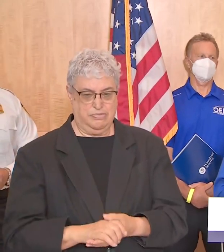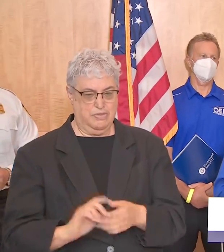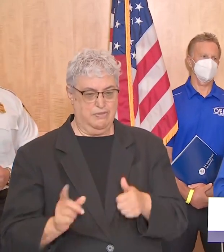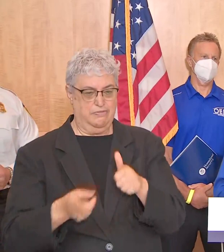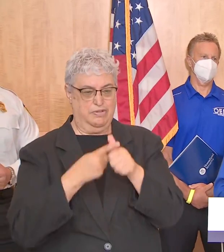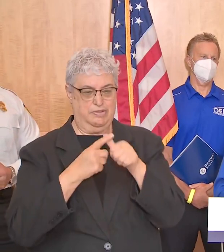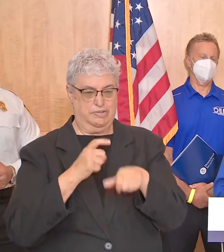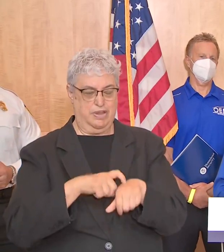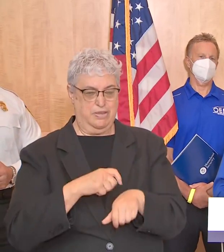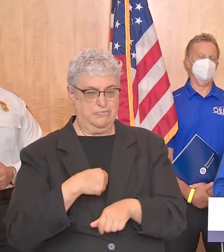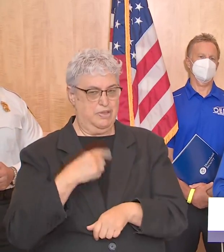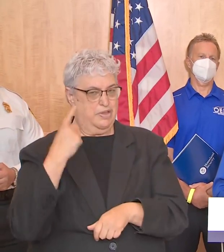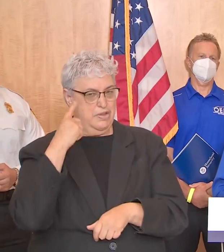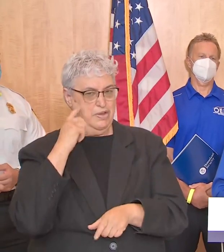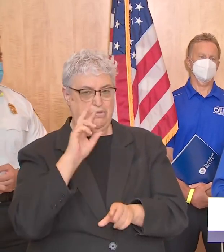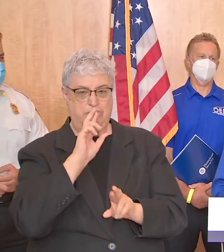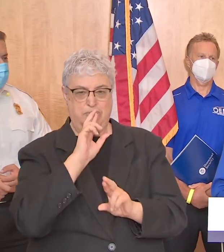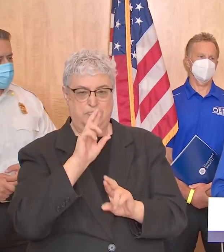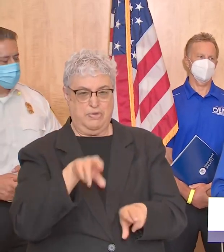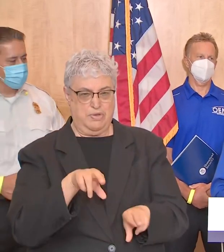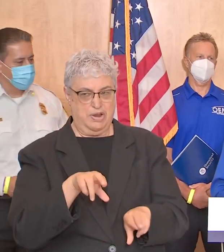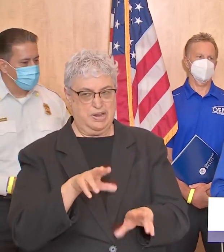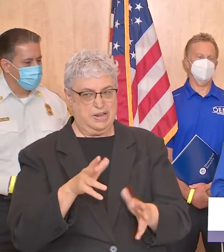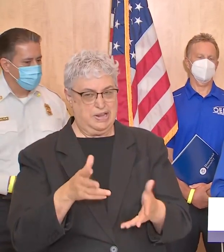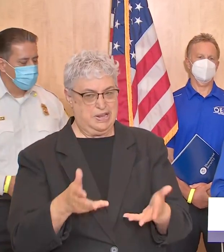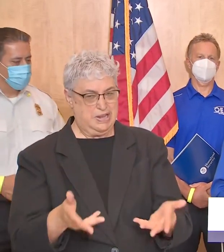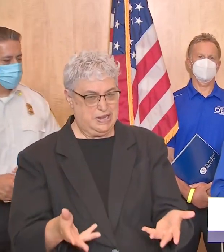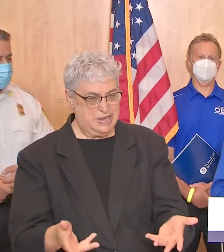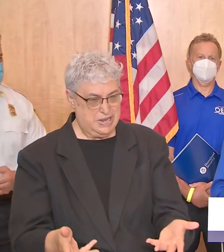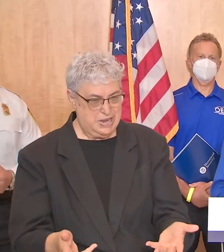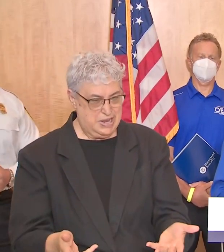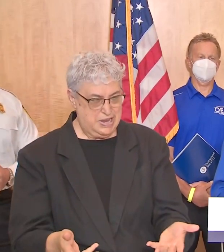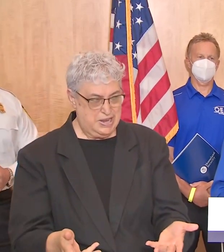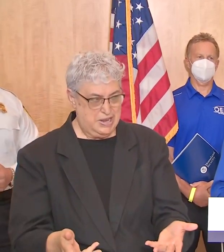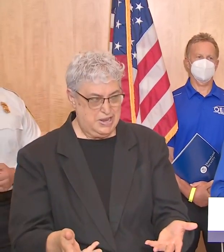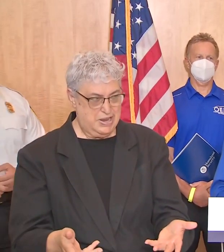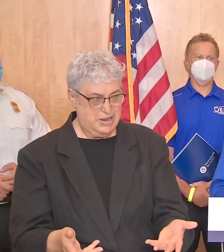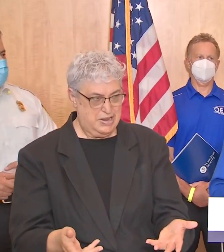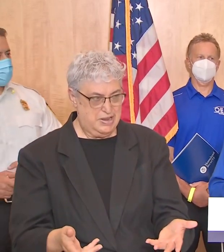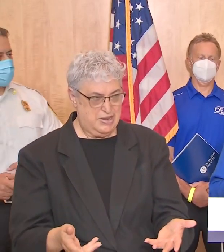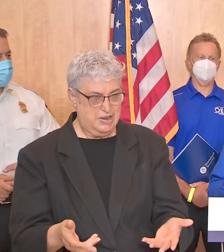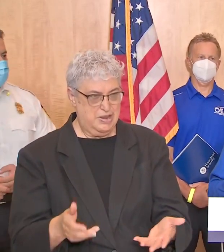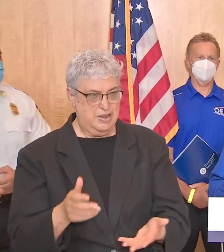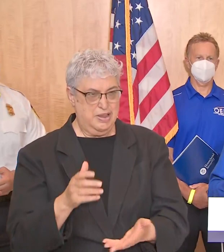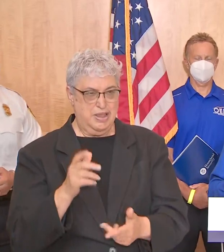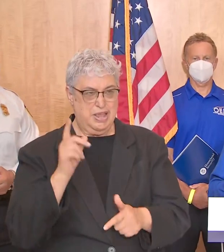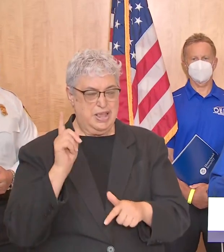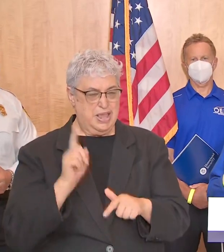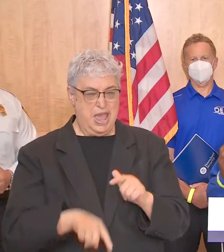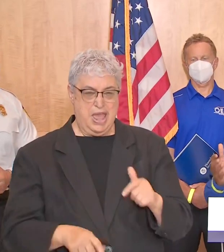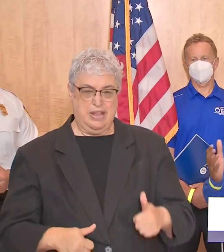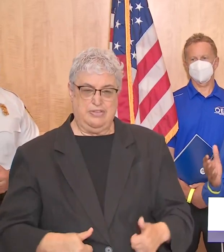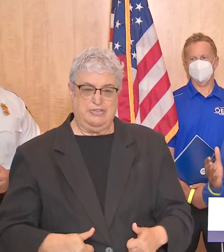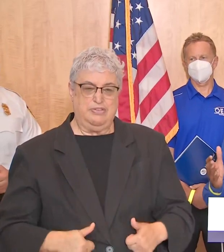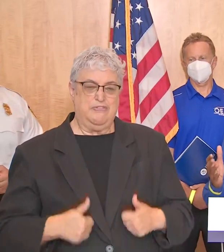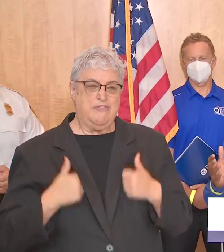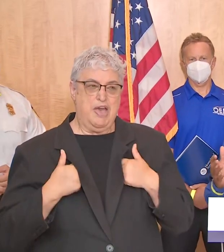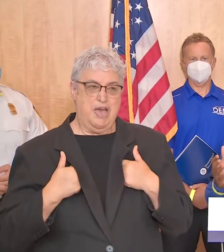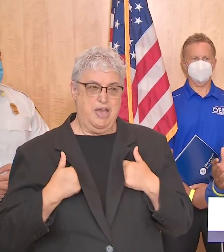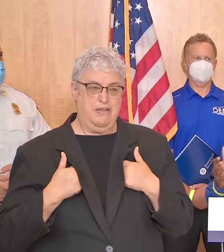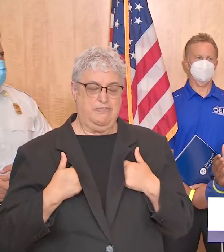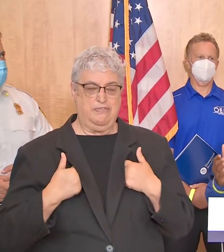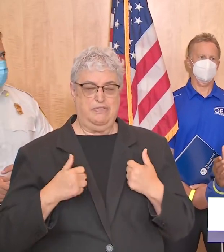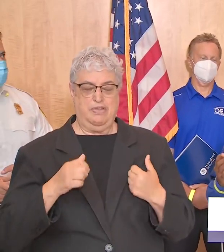time when i heard a report that said it was a what an unsub unsurvivable storm surge